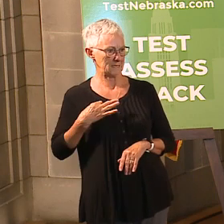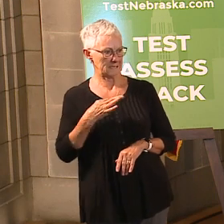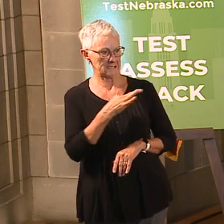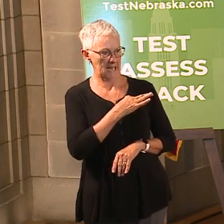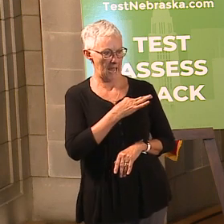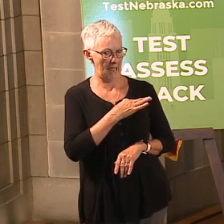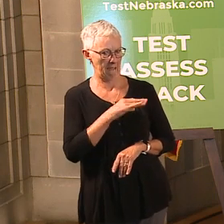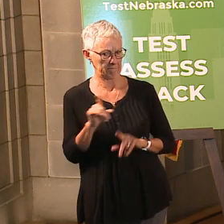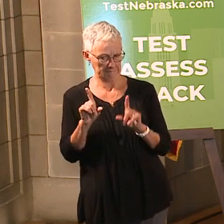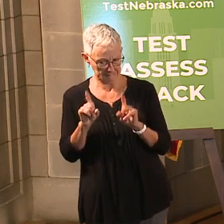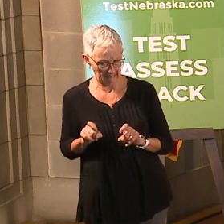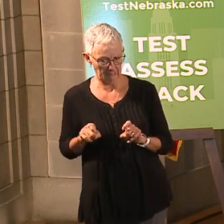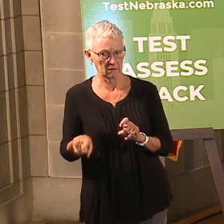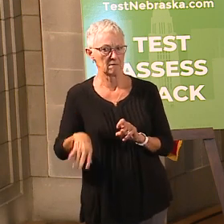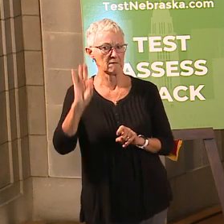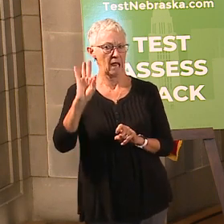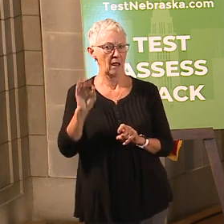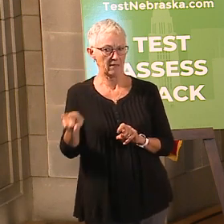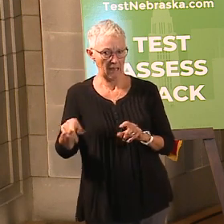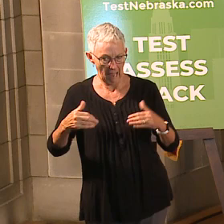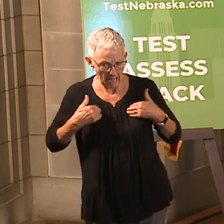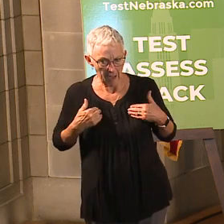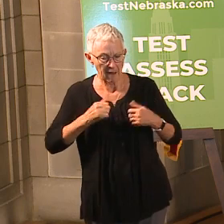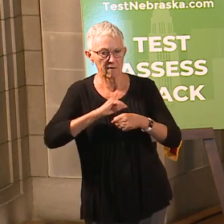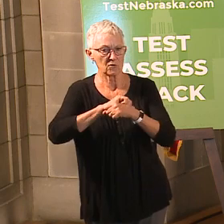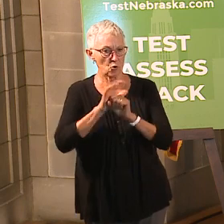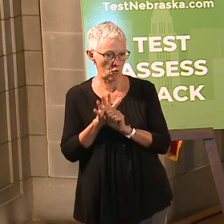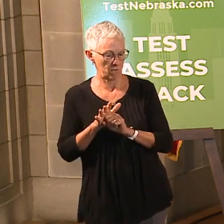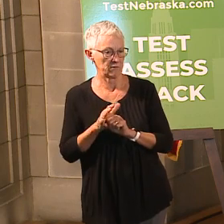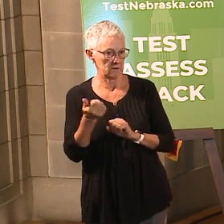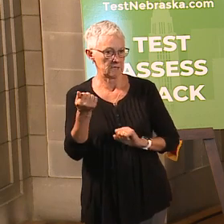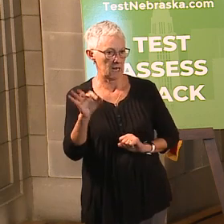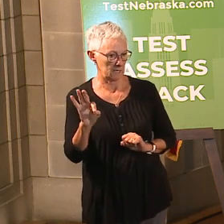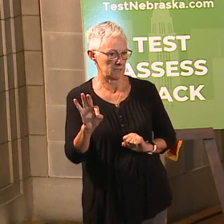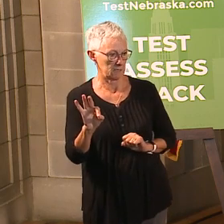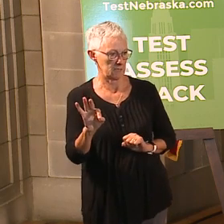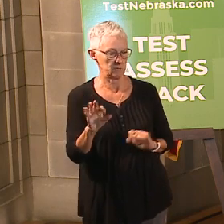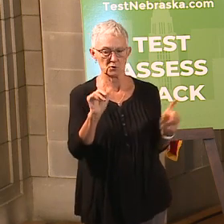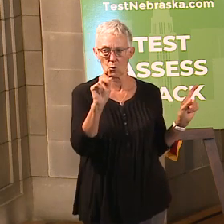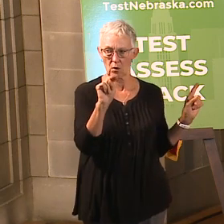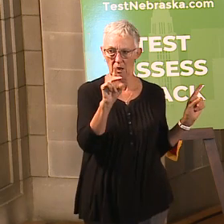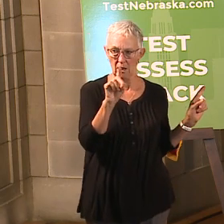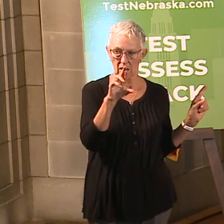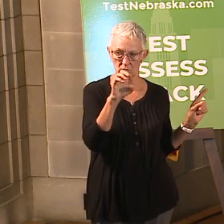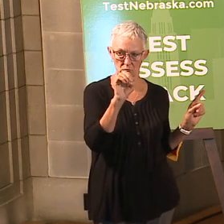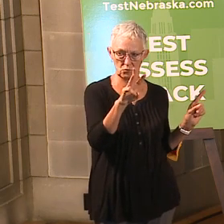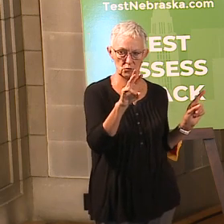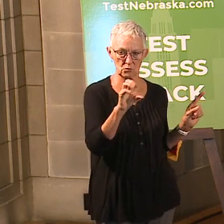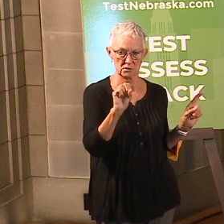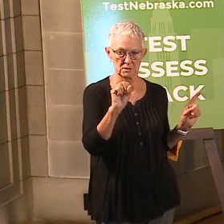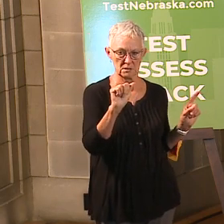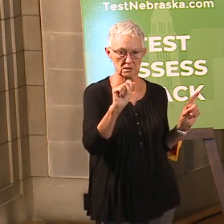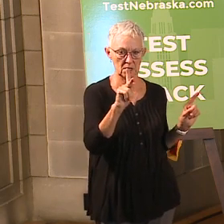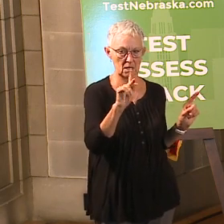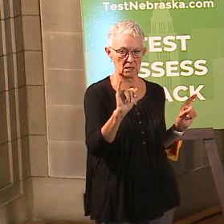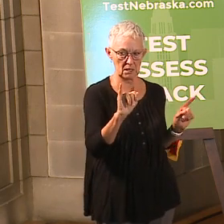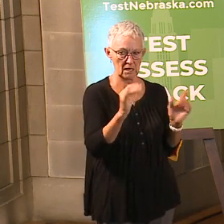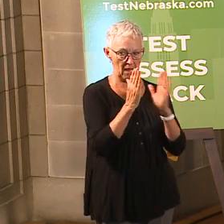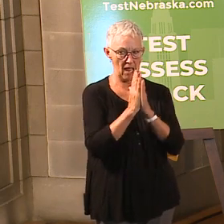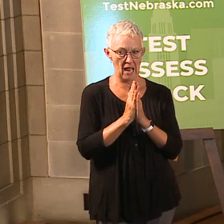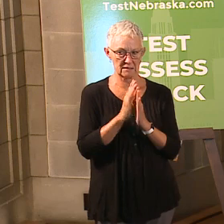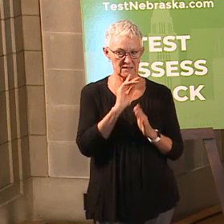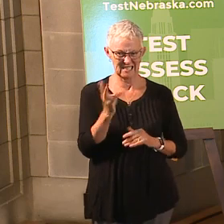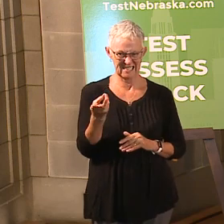point does it become a vaccine? So Andrew Zaghi's asking with regard to our corrections department and 68 people